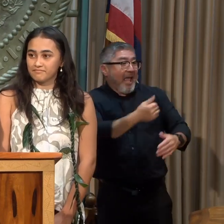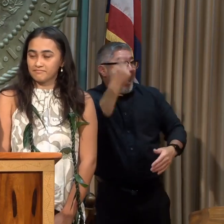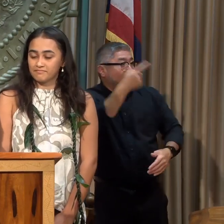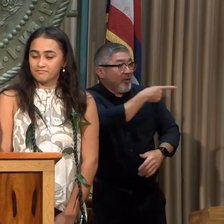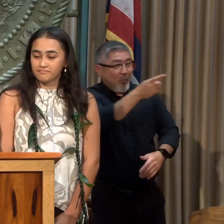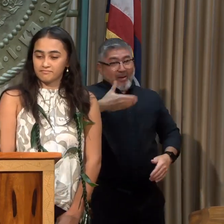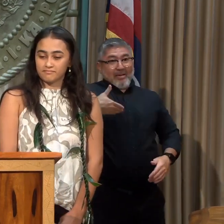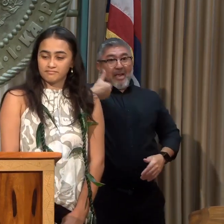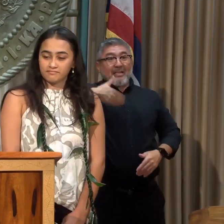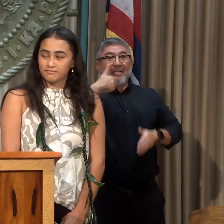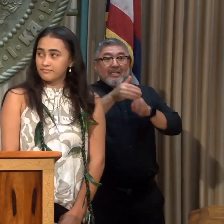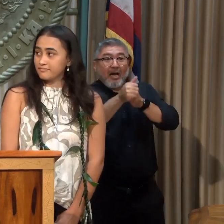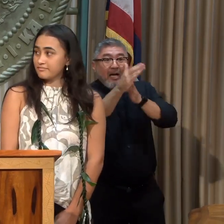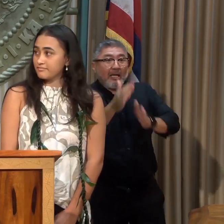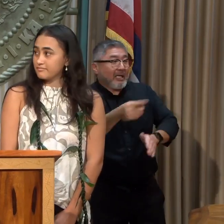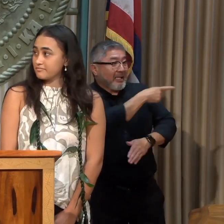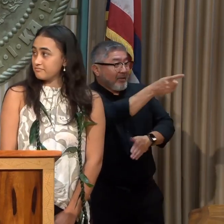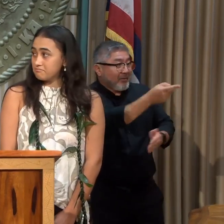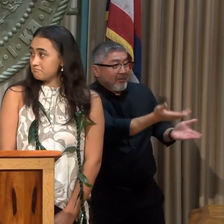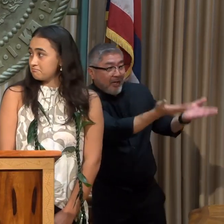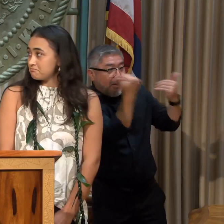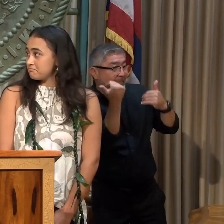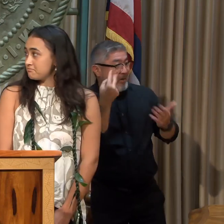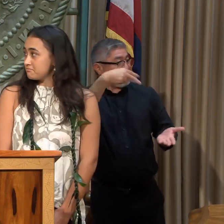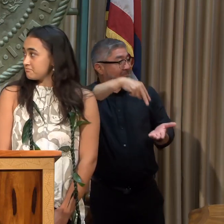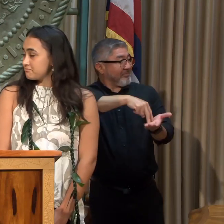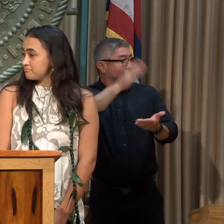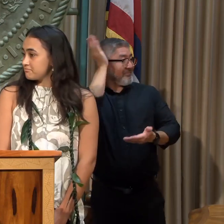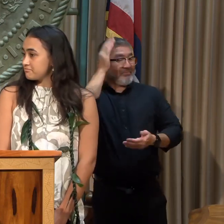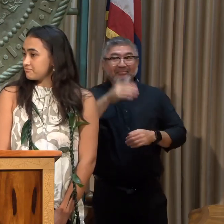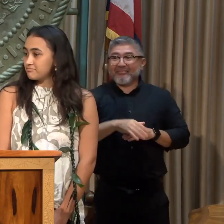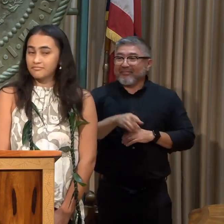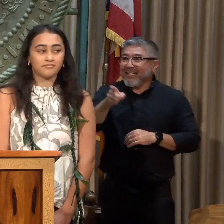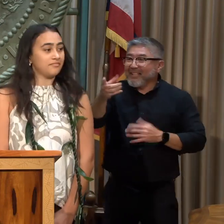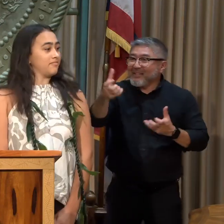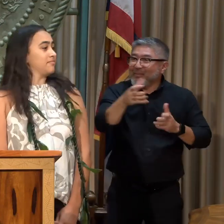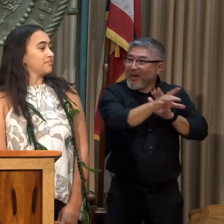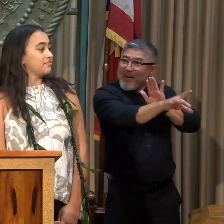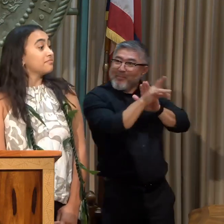totally welcome it if it would help. Do you have any friends you want to invite up?